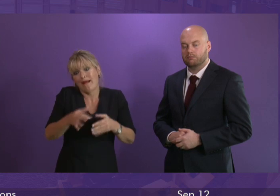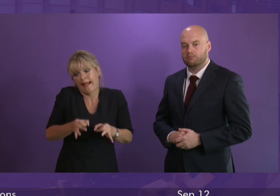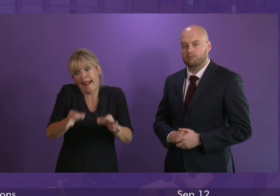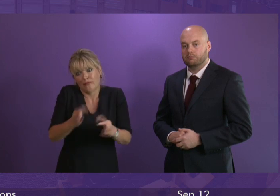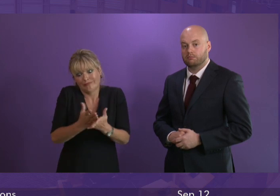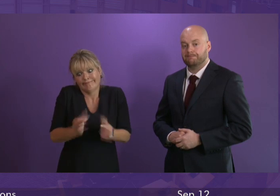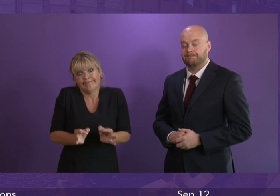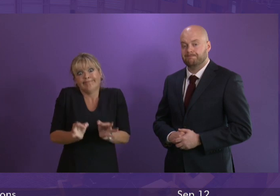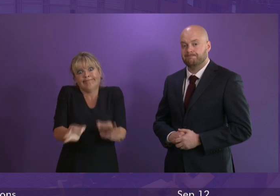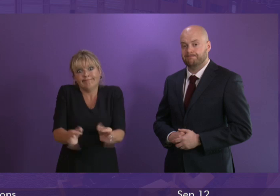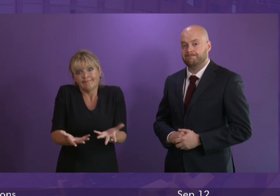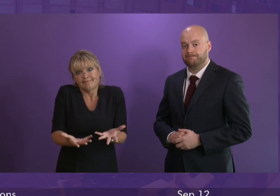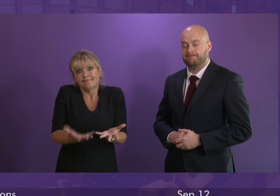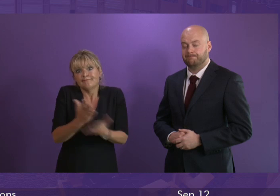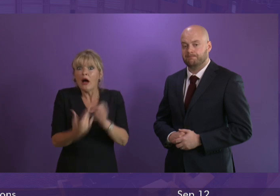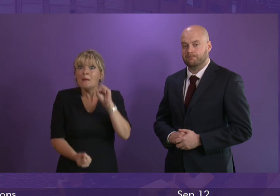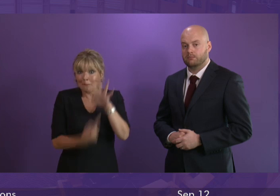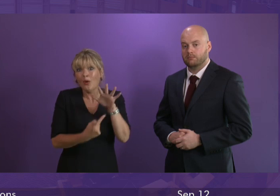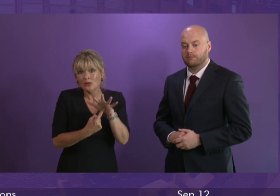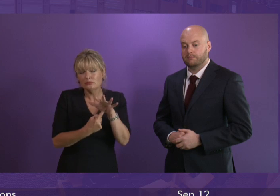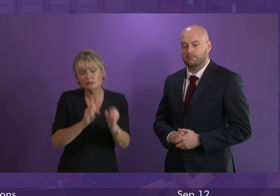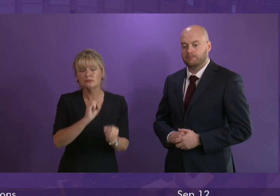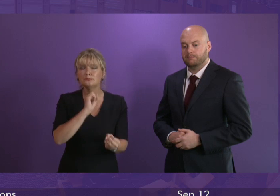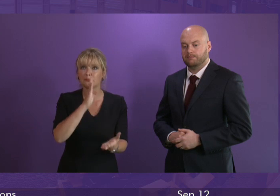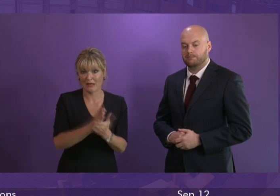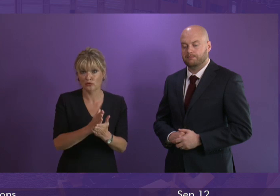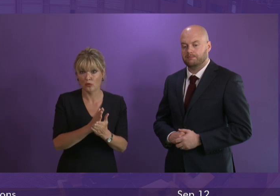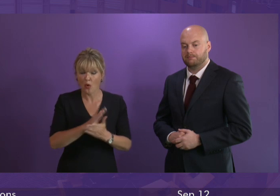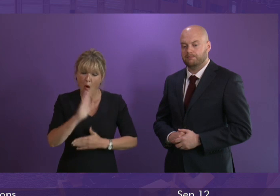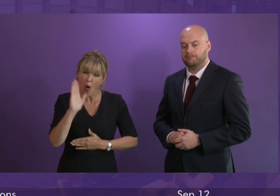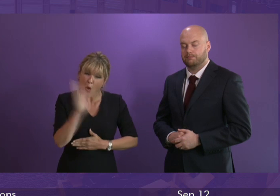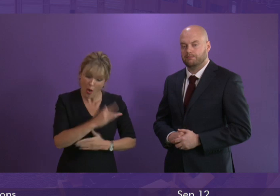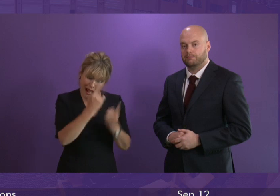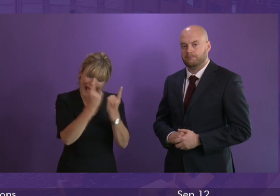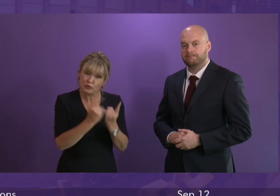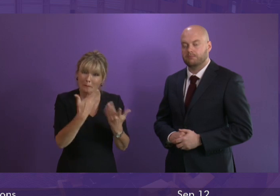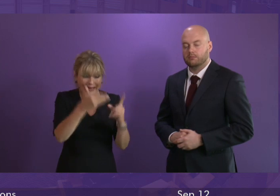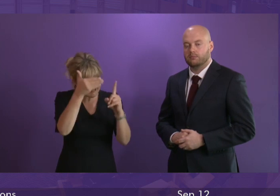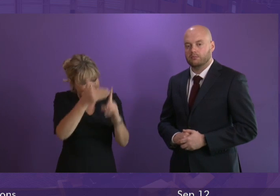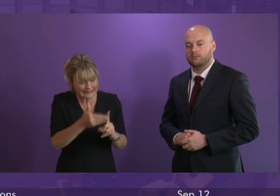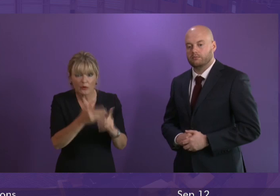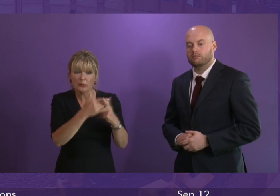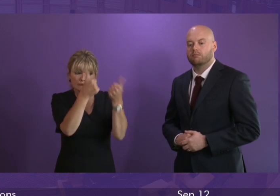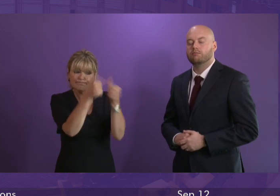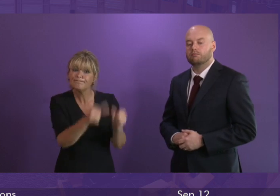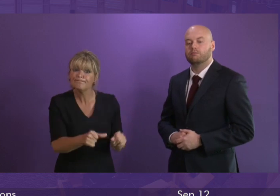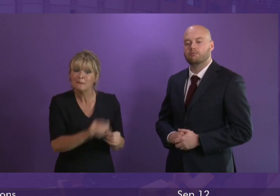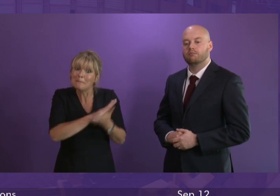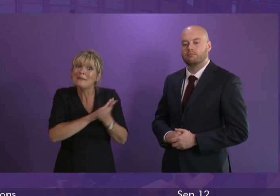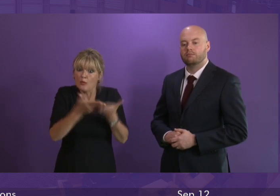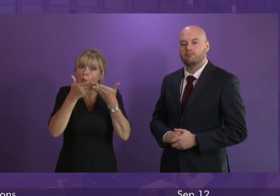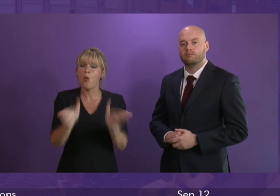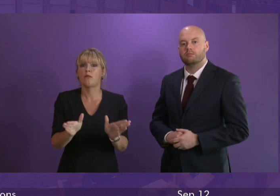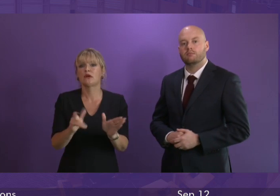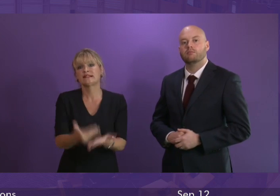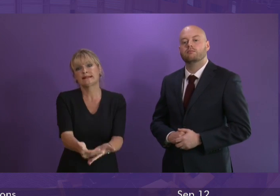late. And it is important that we make sure that every issue that has been identified is addressed so that when it does open,